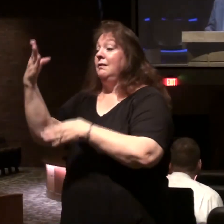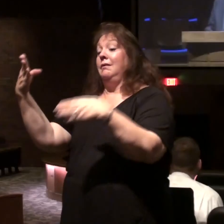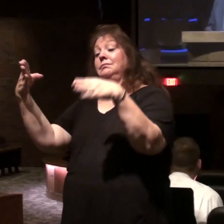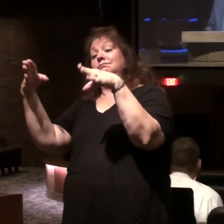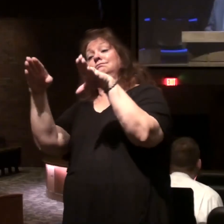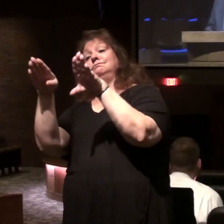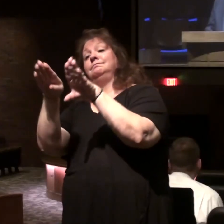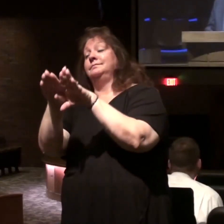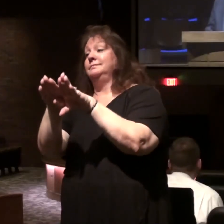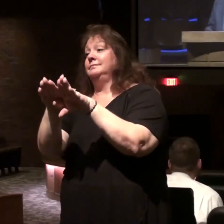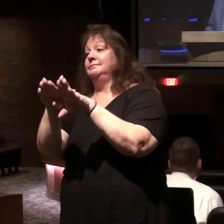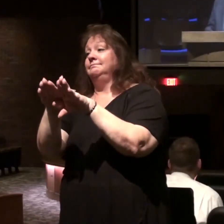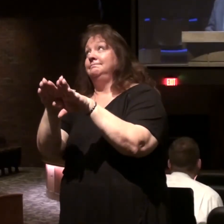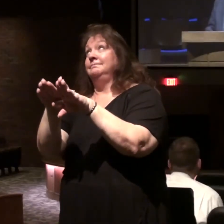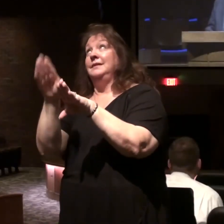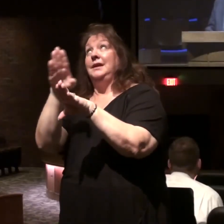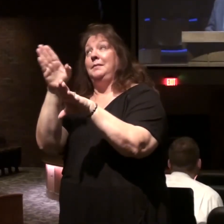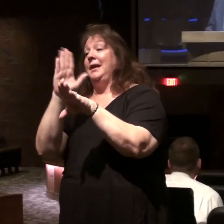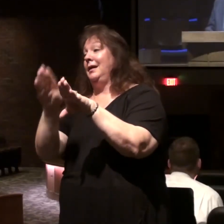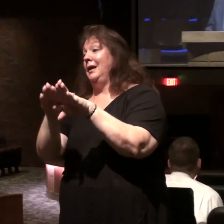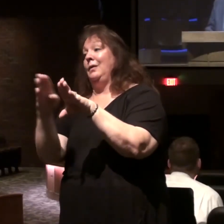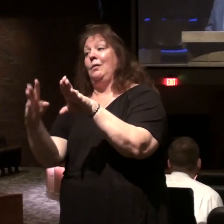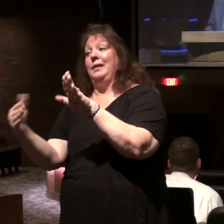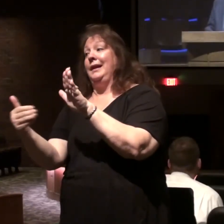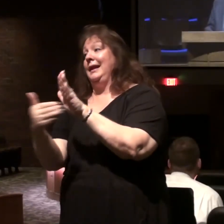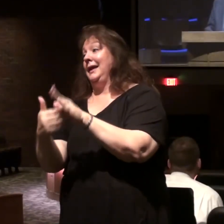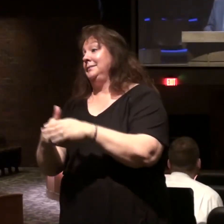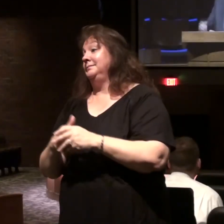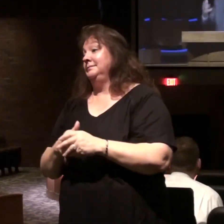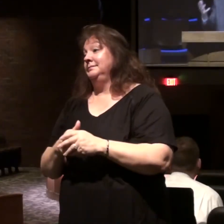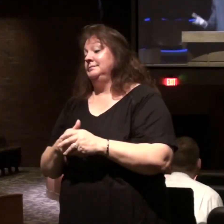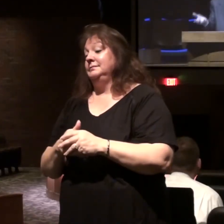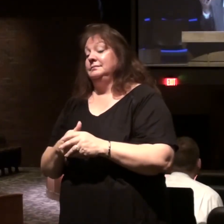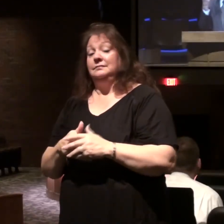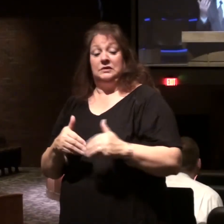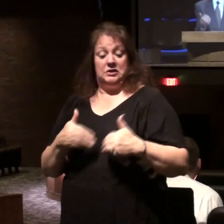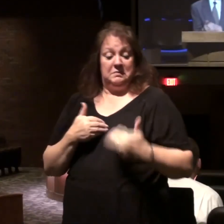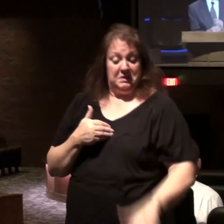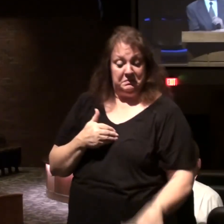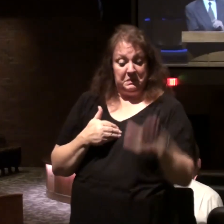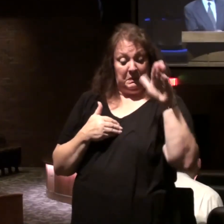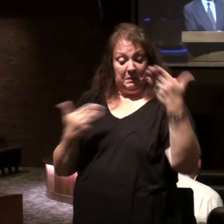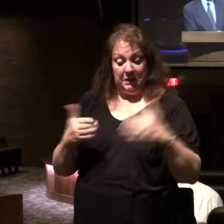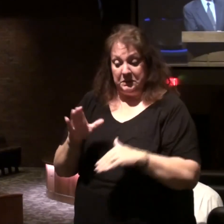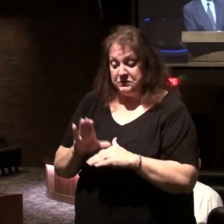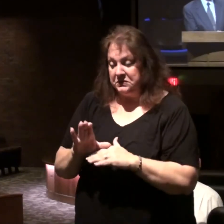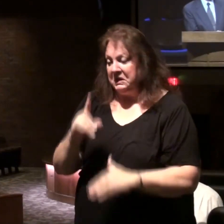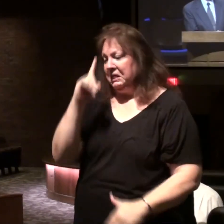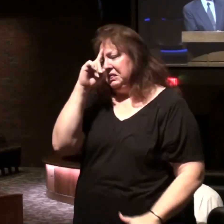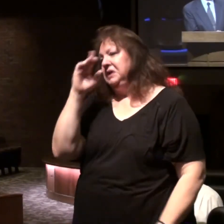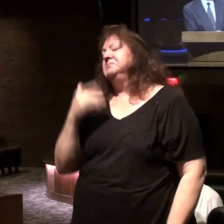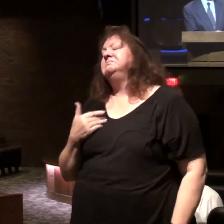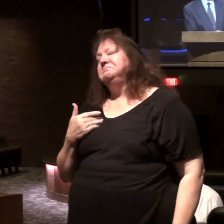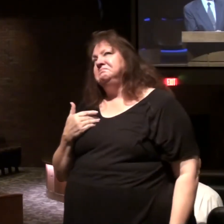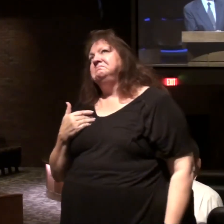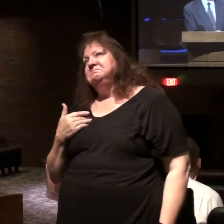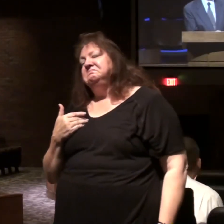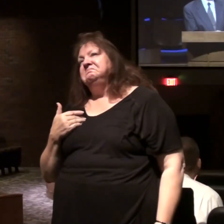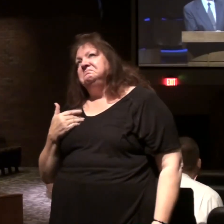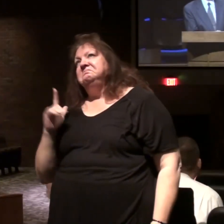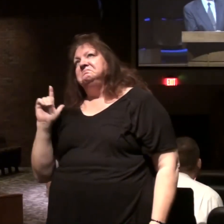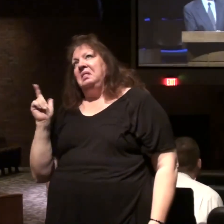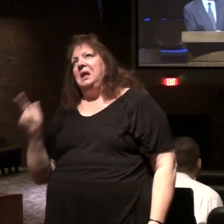the door it may not reopen you can be a young person raised in this church and think well maybe I'll trust Christ